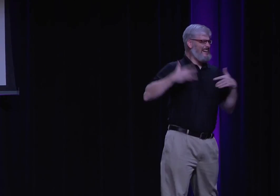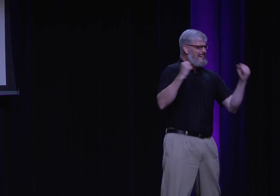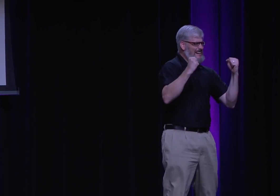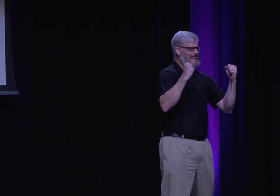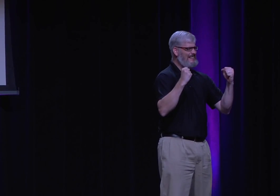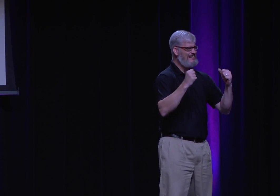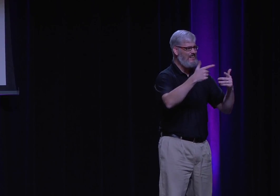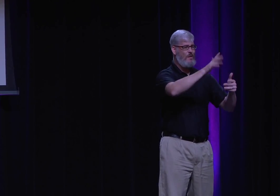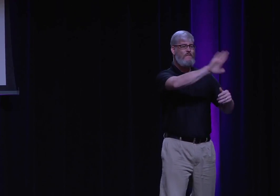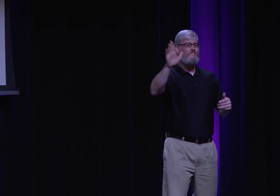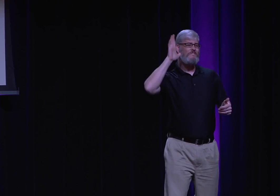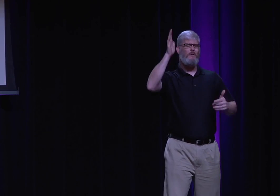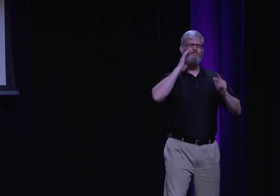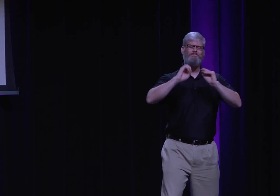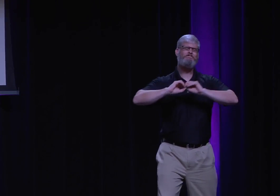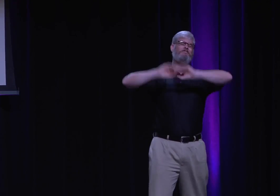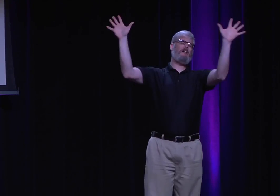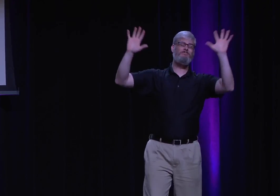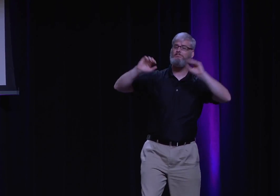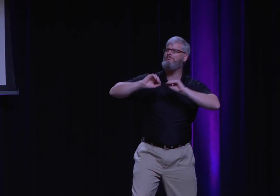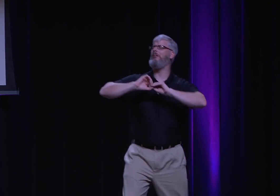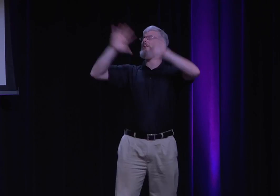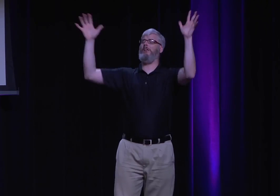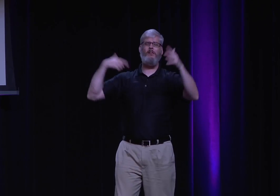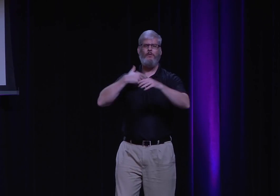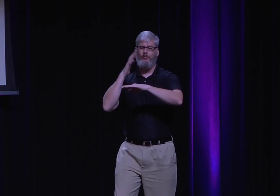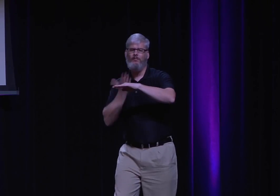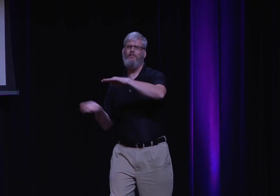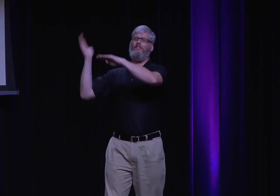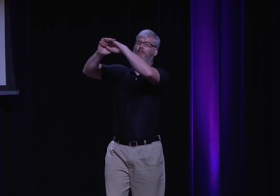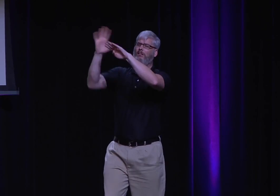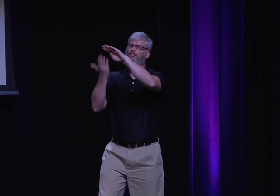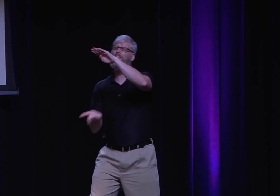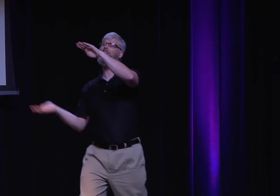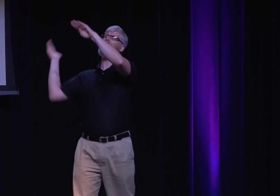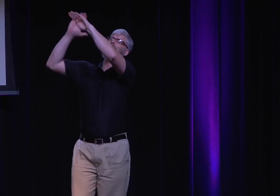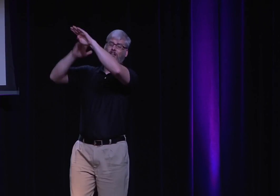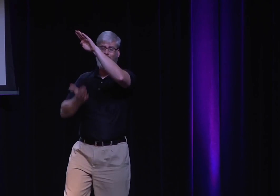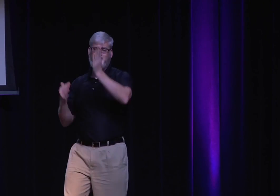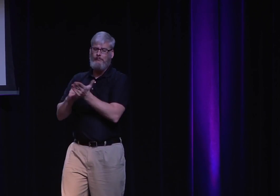And, you know, words are very powerful. so when you say, you know, the future will be bright, the future will be fantastic.